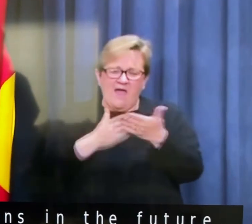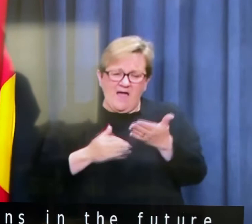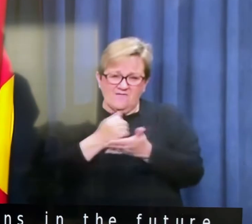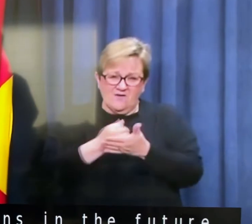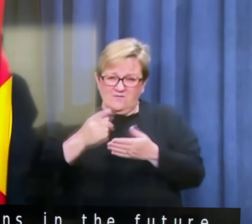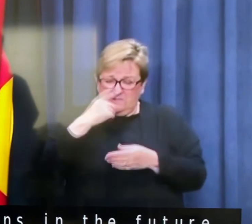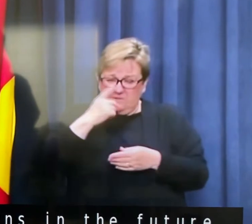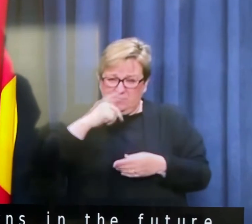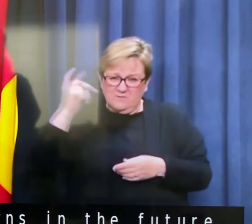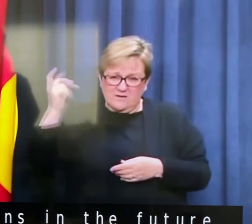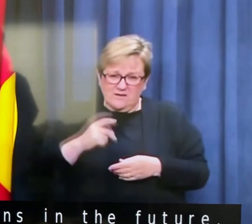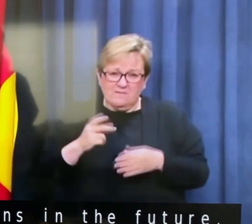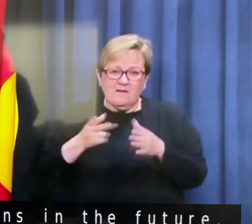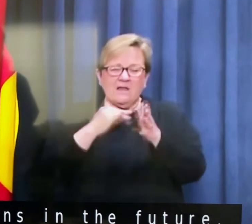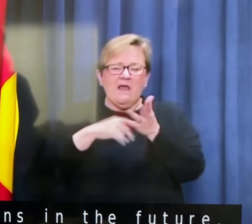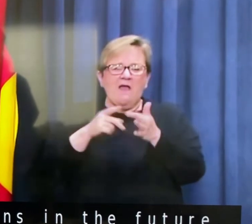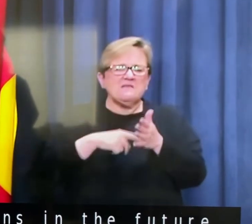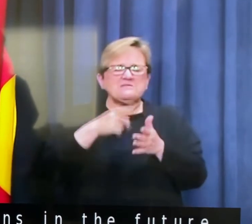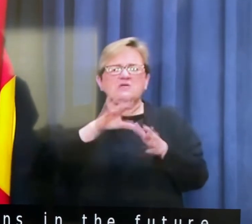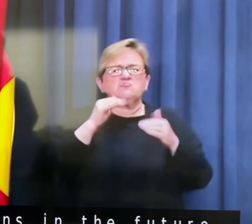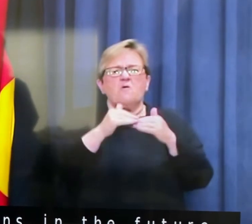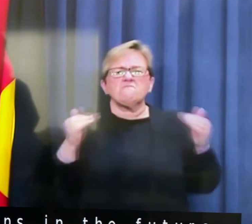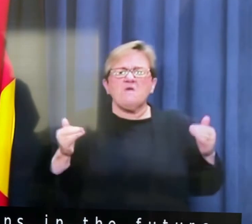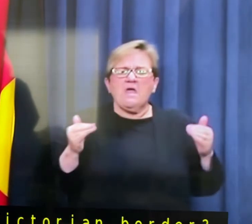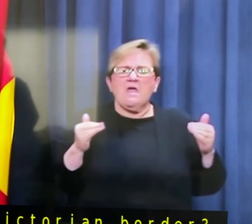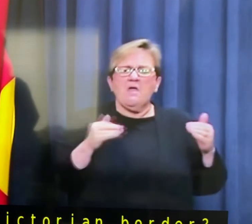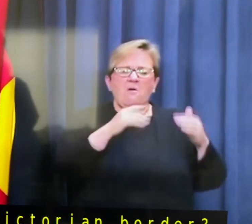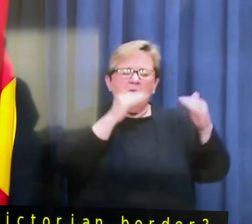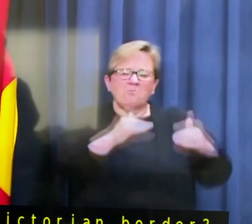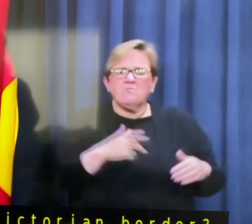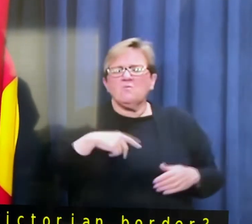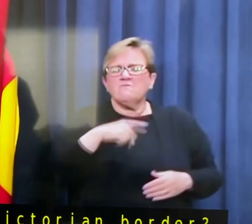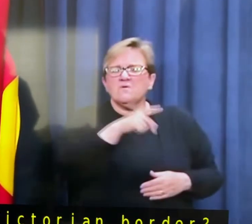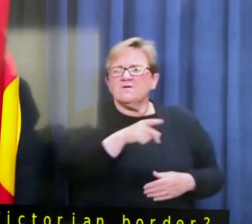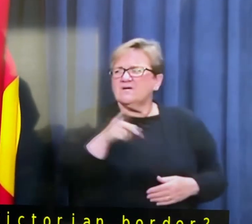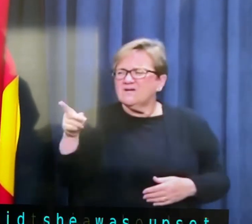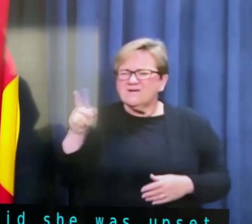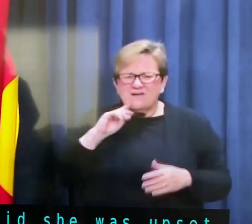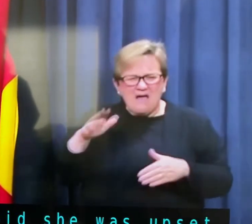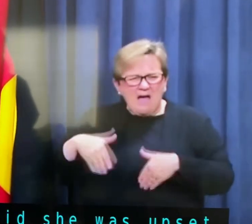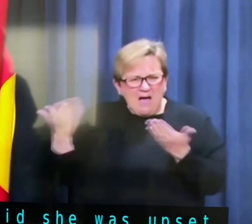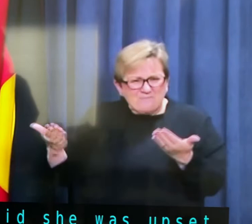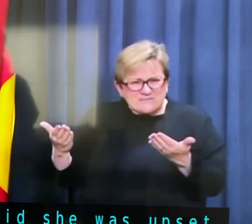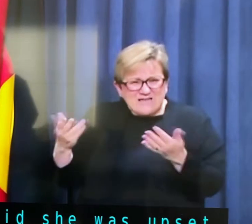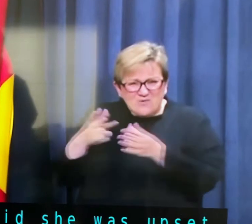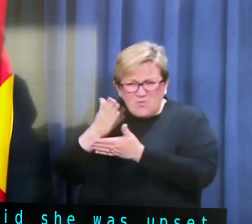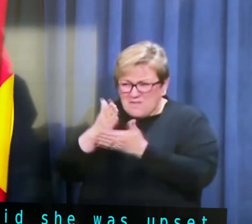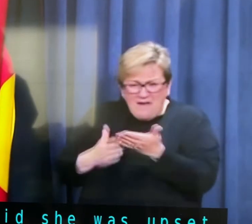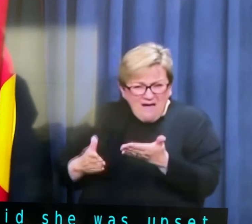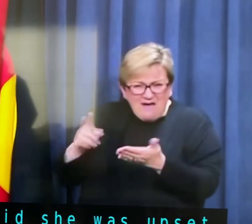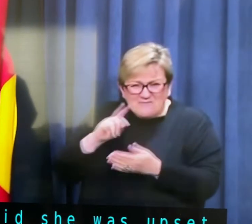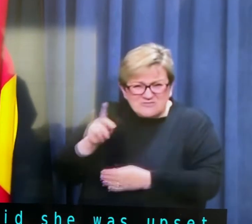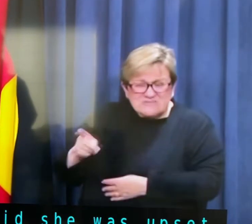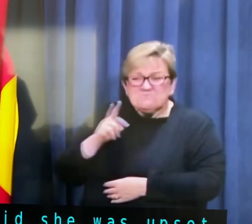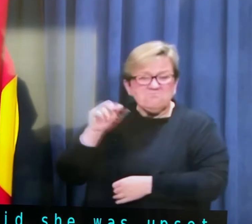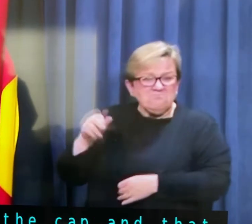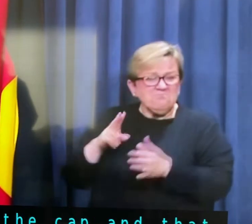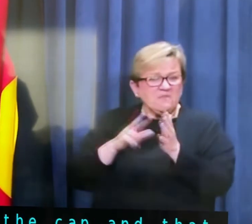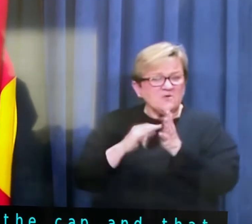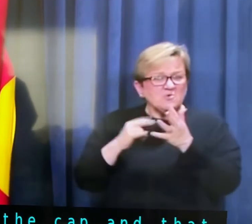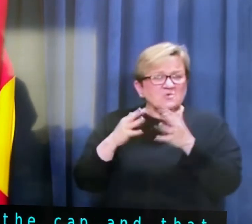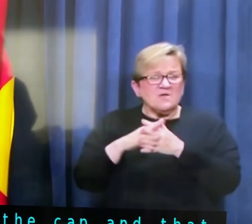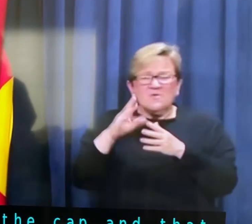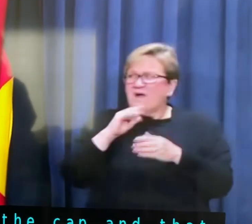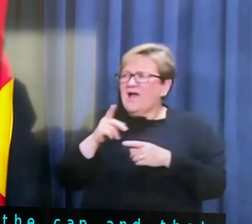and that other states hadn't done their fair share with her rivals. Um. She was upset with halving of the cap. Yeah, she wasn't, she had.